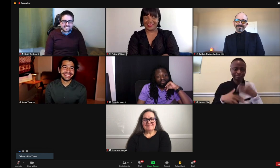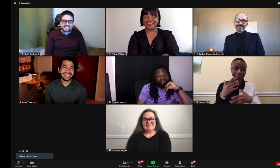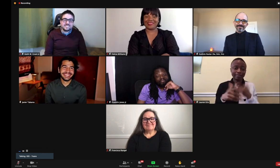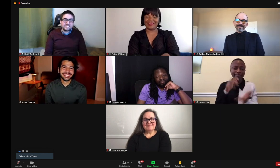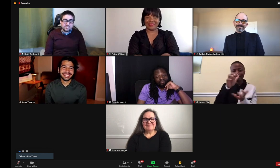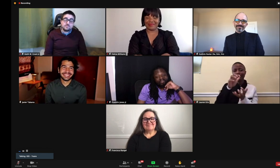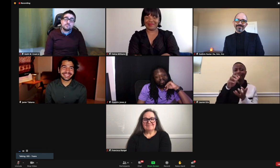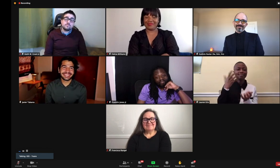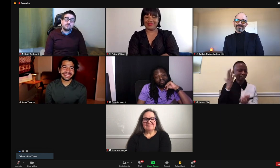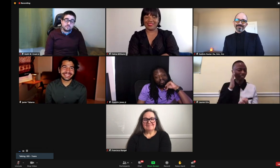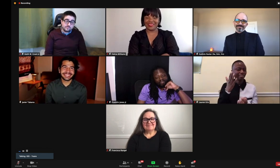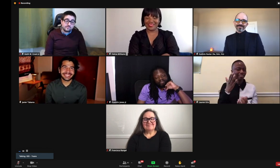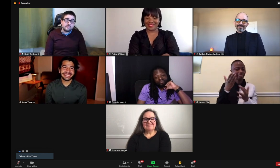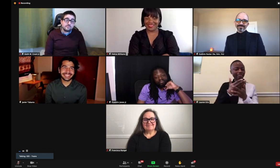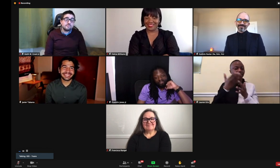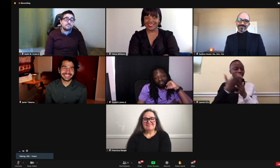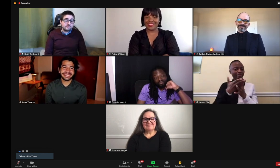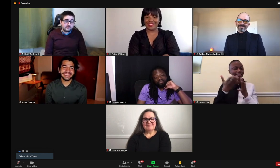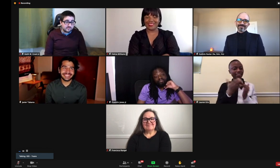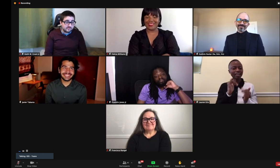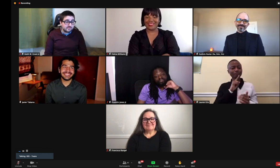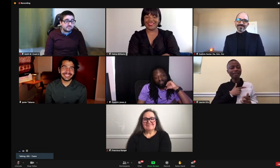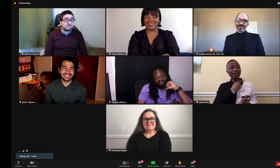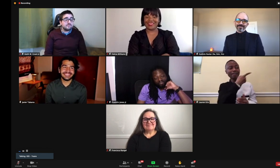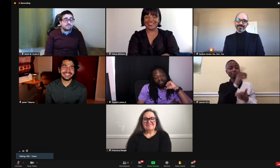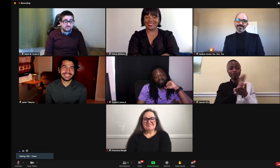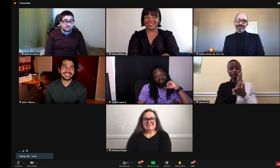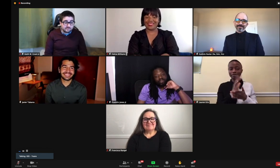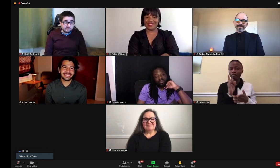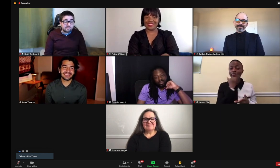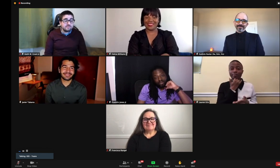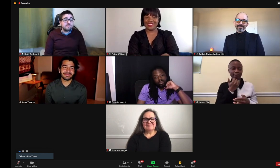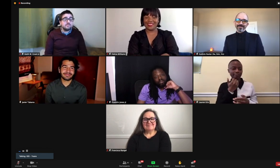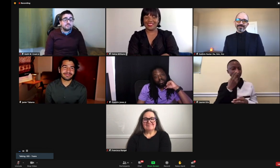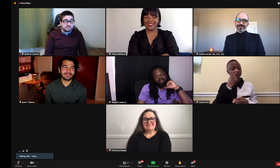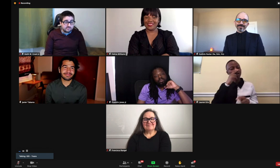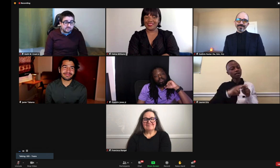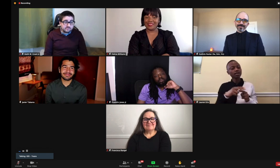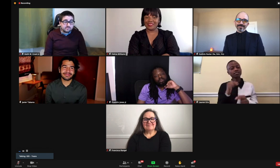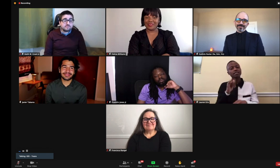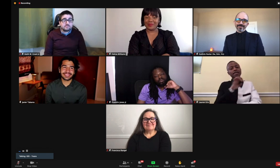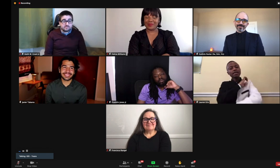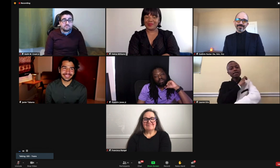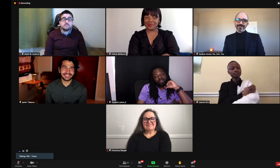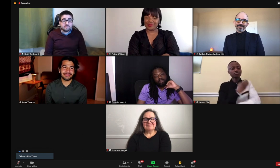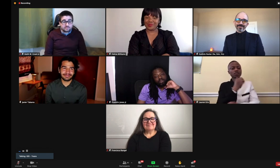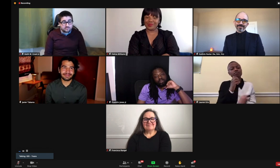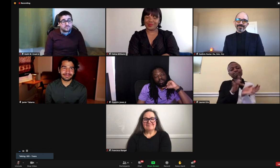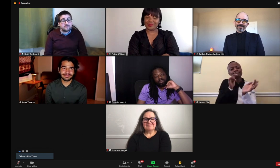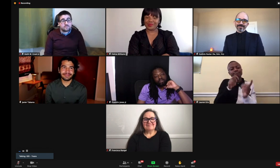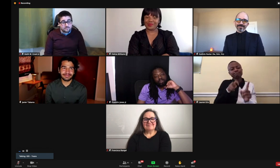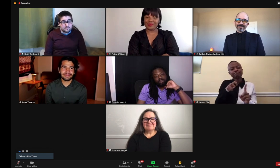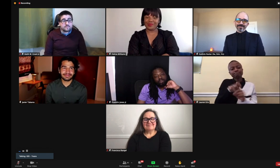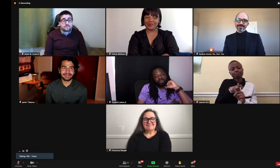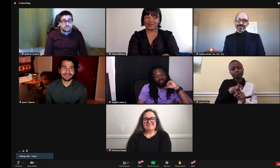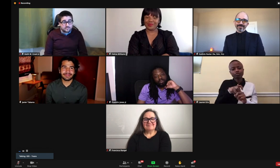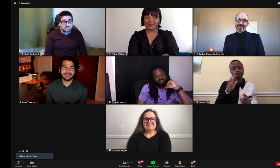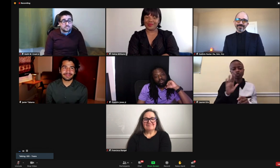refocused. So it's a constant cycle between laughter and refocusing. But that's what makes it fun. And those little